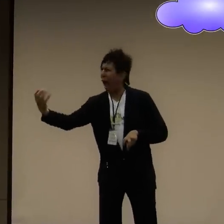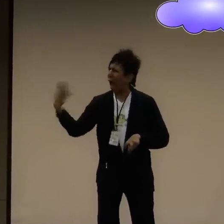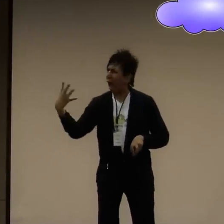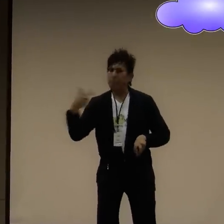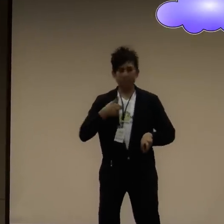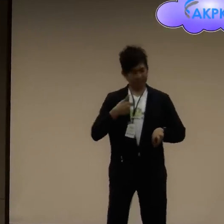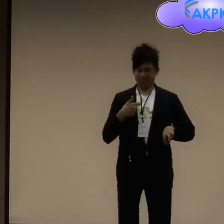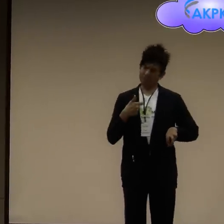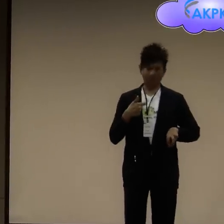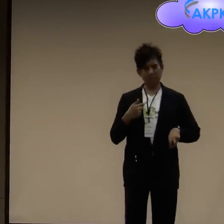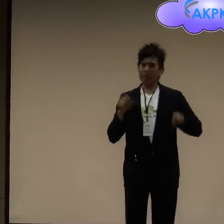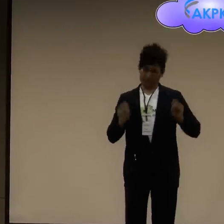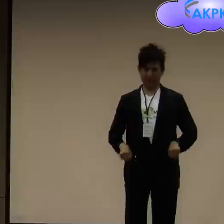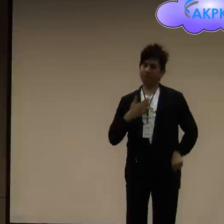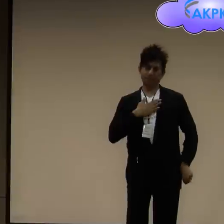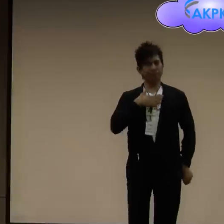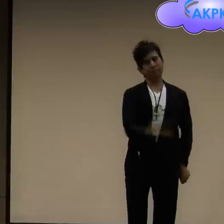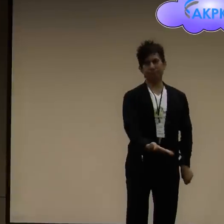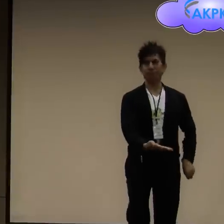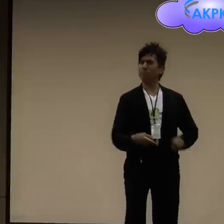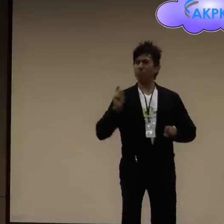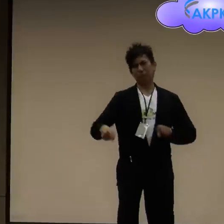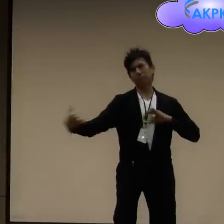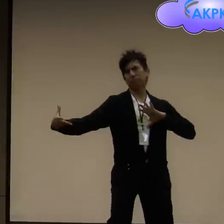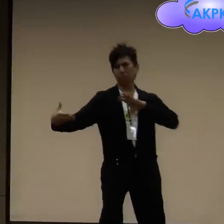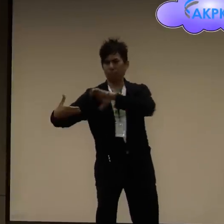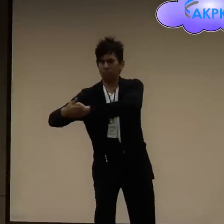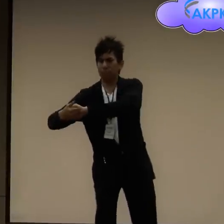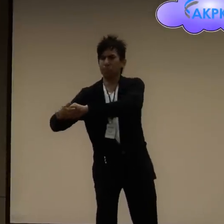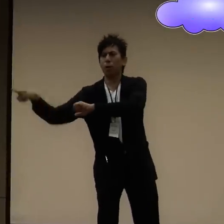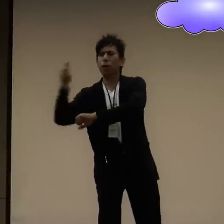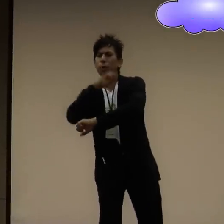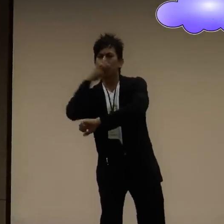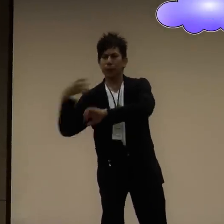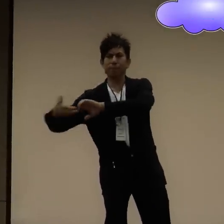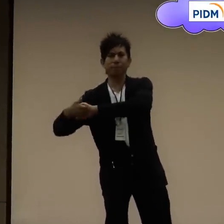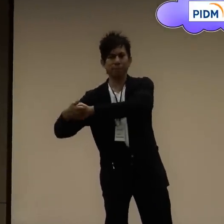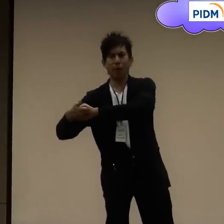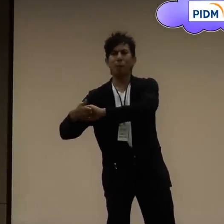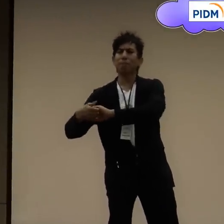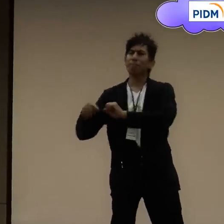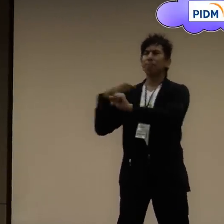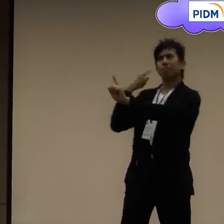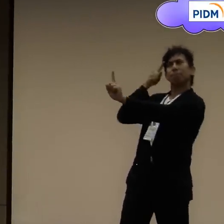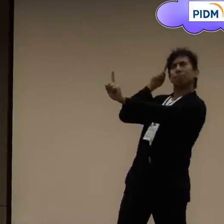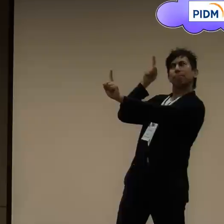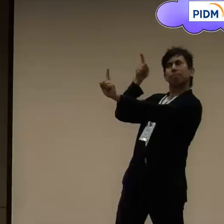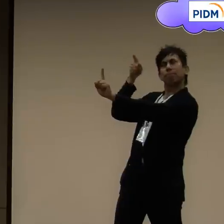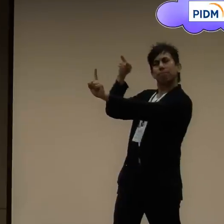work together with us to achieve a common goal on ensuring